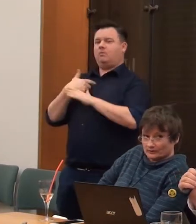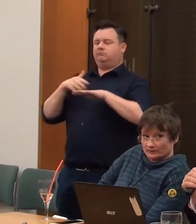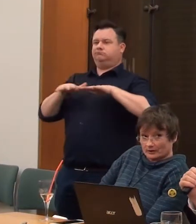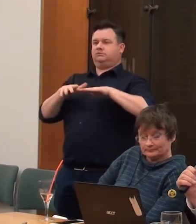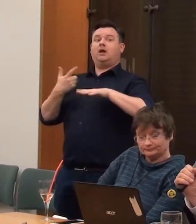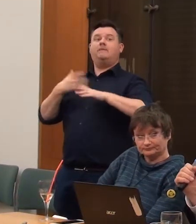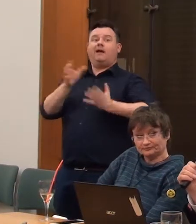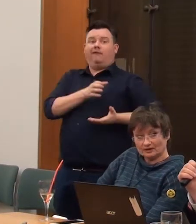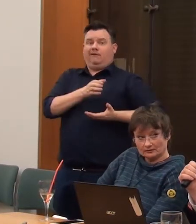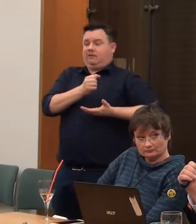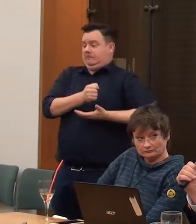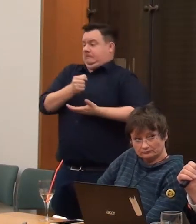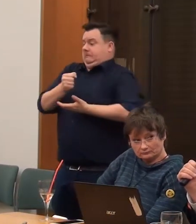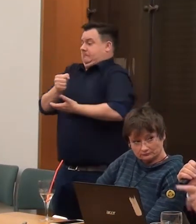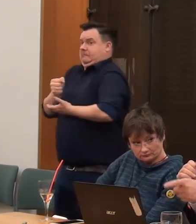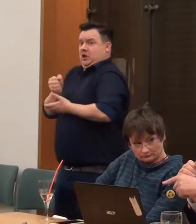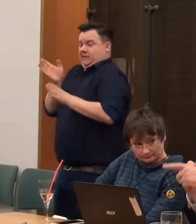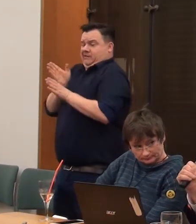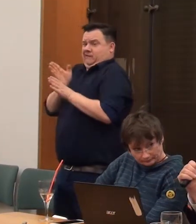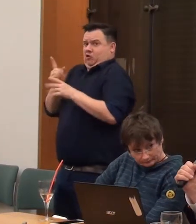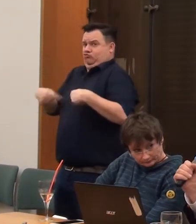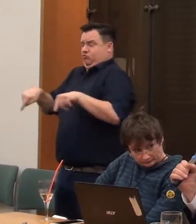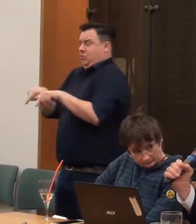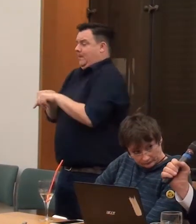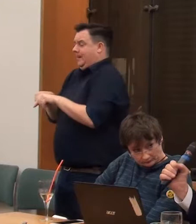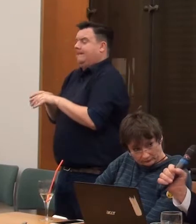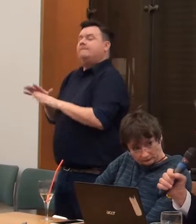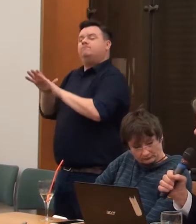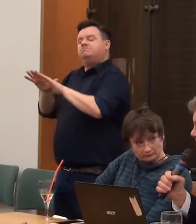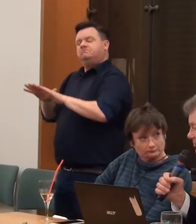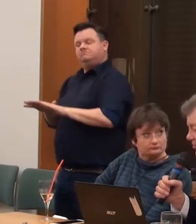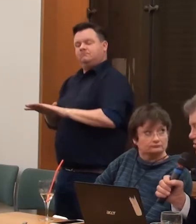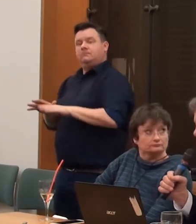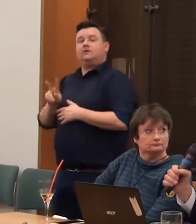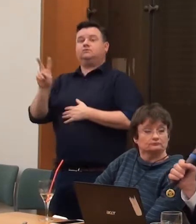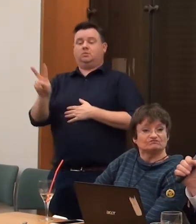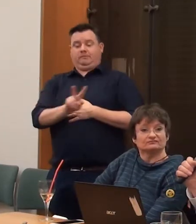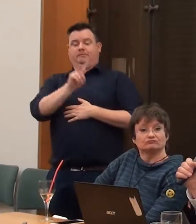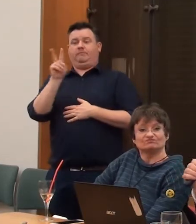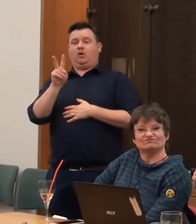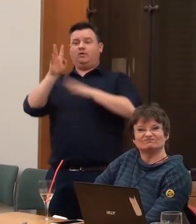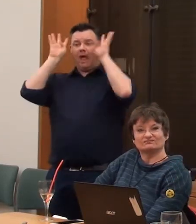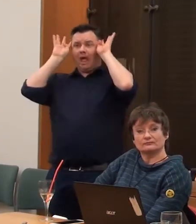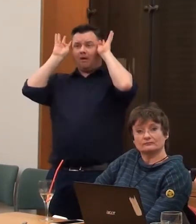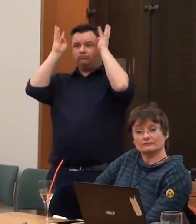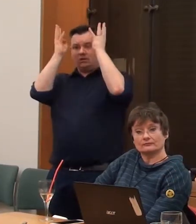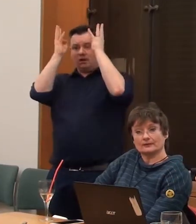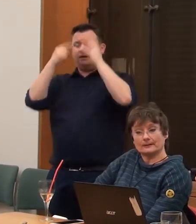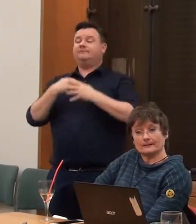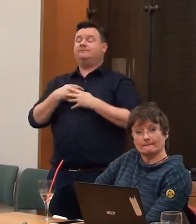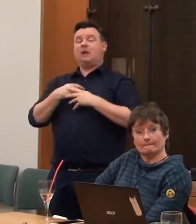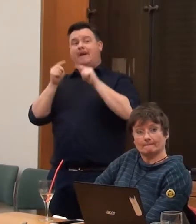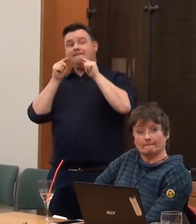something. But he also managed to, so these two disabled emperors were the people that we've got to blame for the English